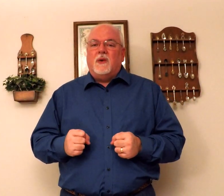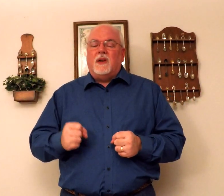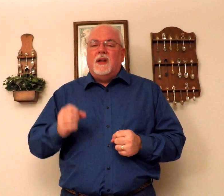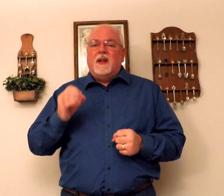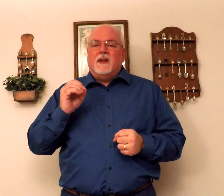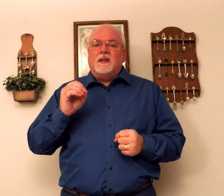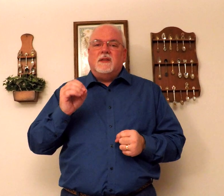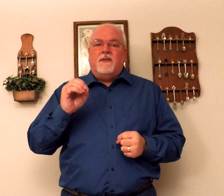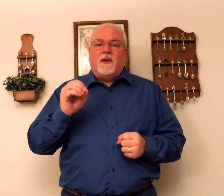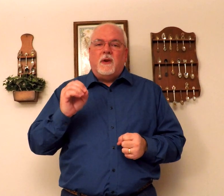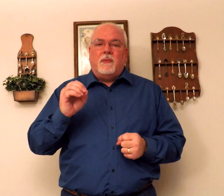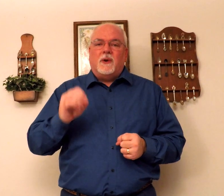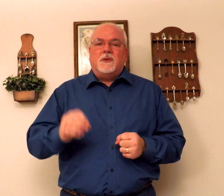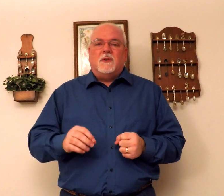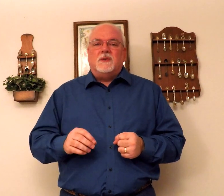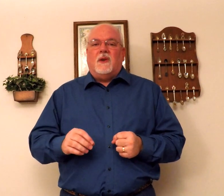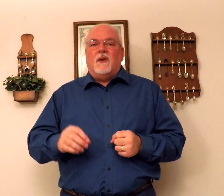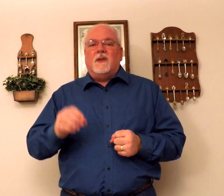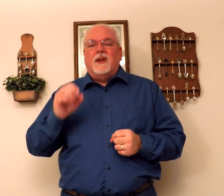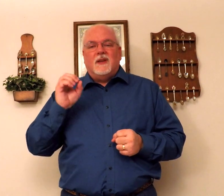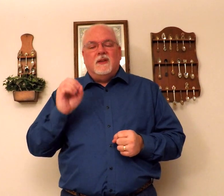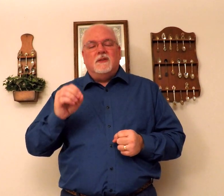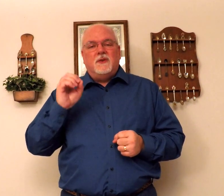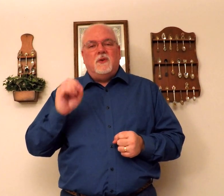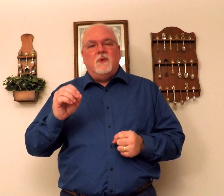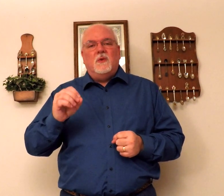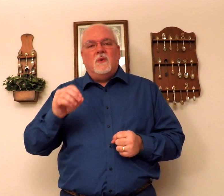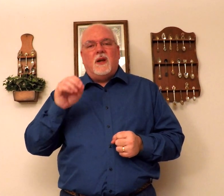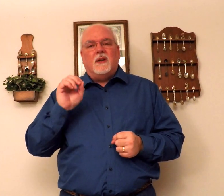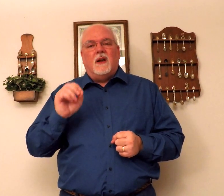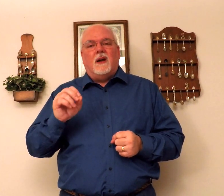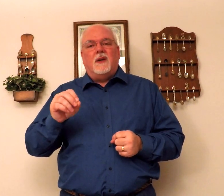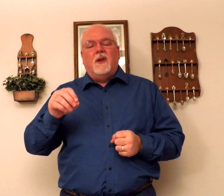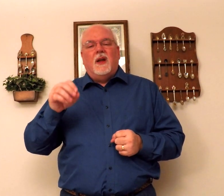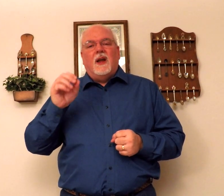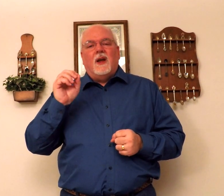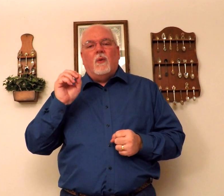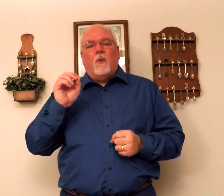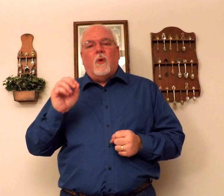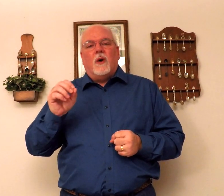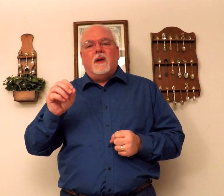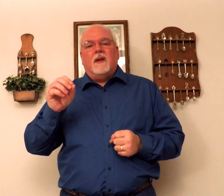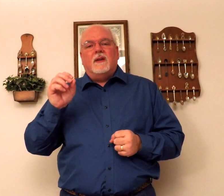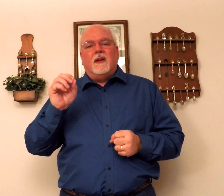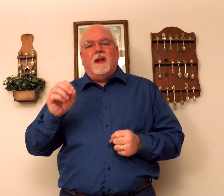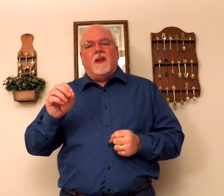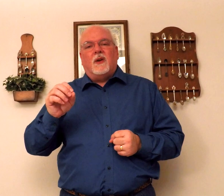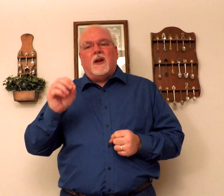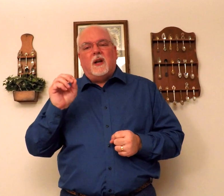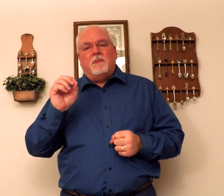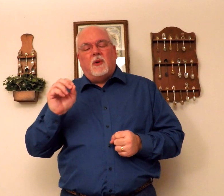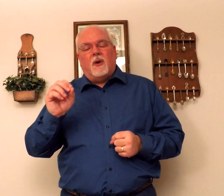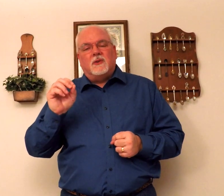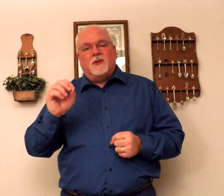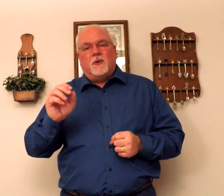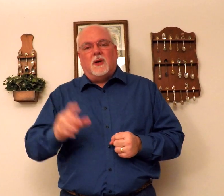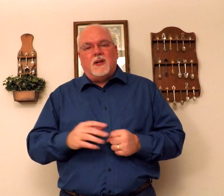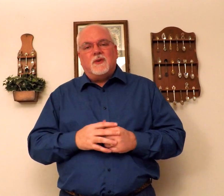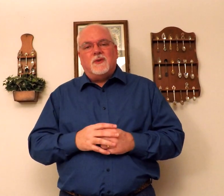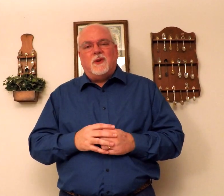This is a very personal song. This is you and God walking together in a personal relationship.